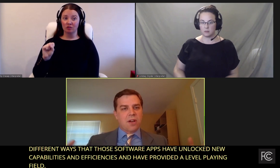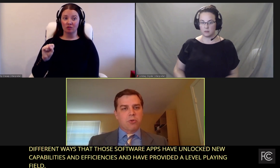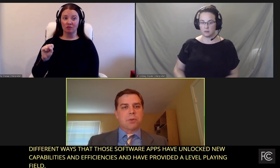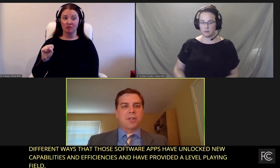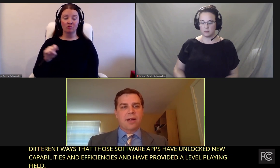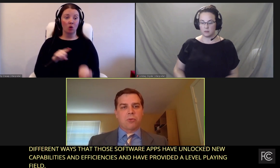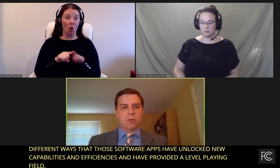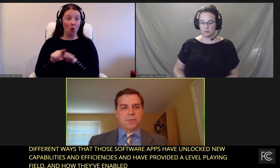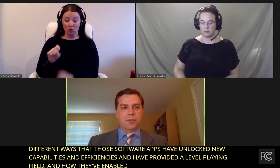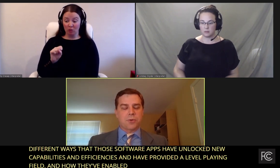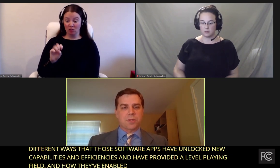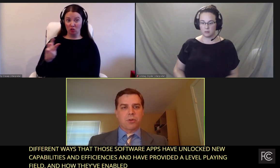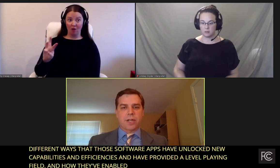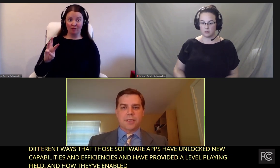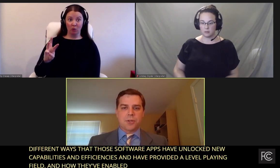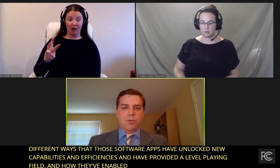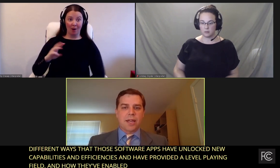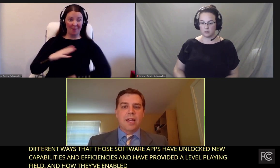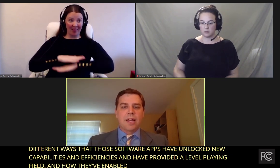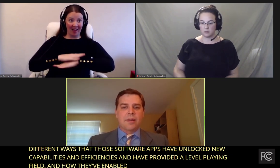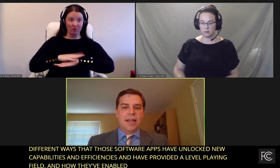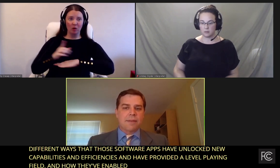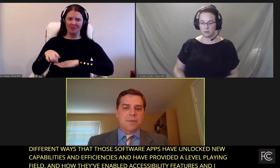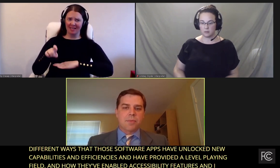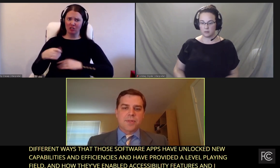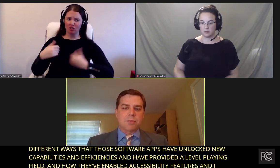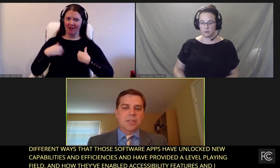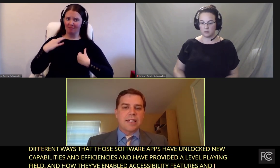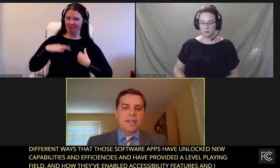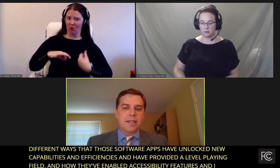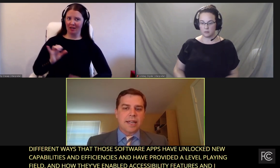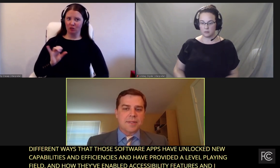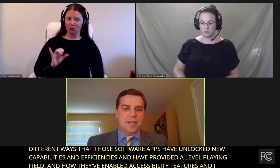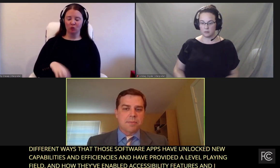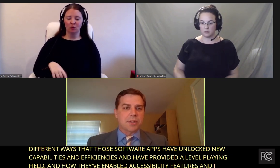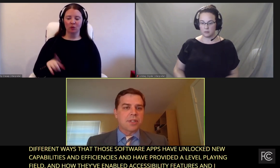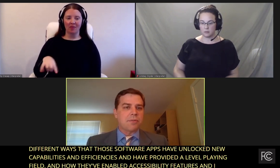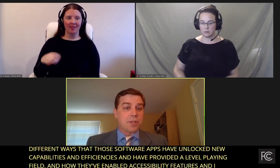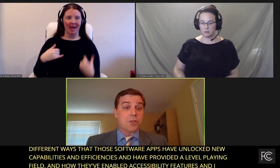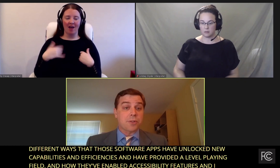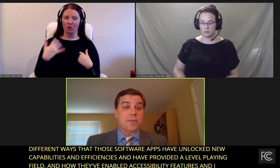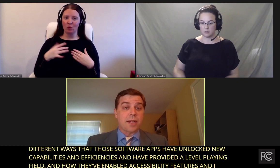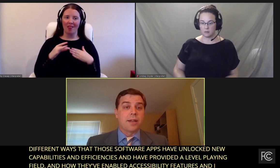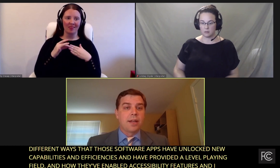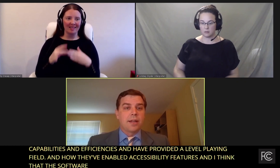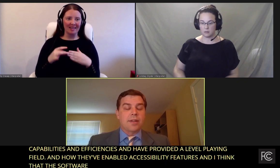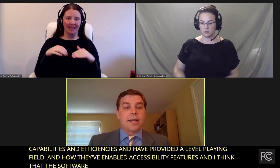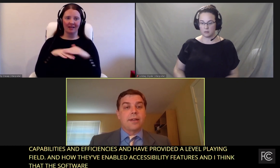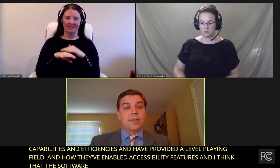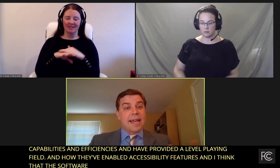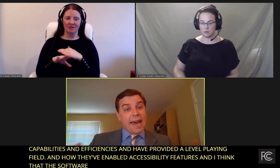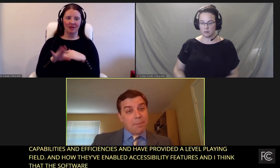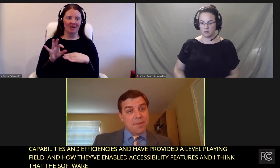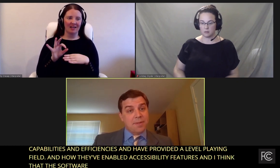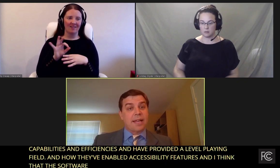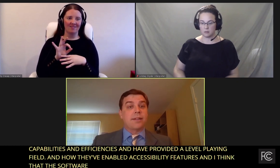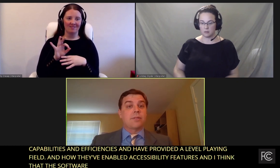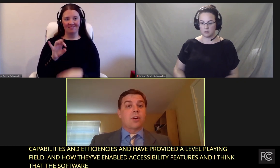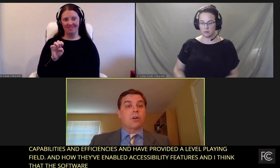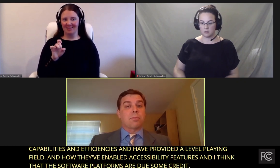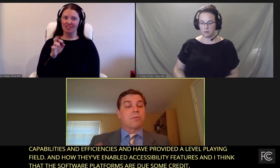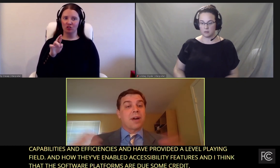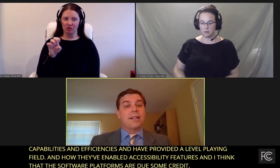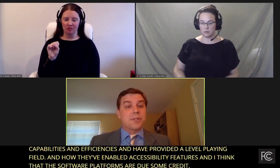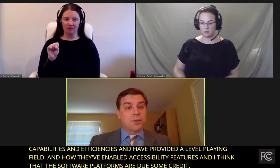also the software platforms are due some credit, too. They have some leading accessibility features that the apps